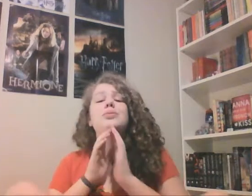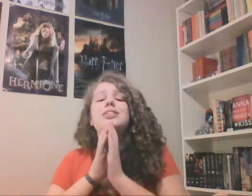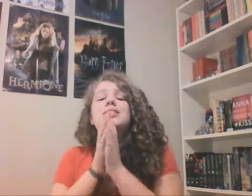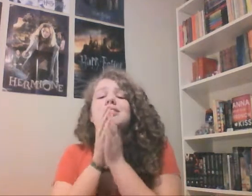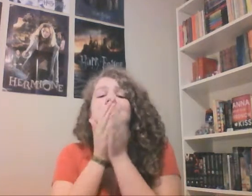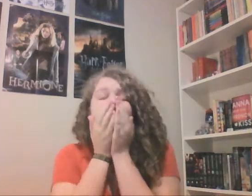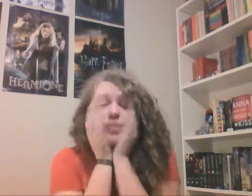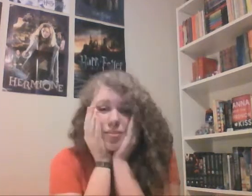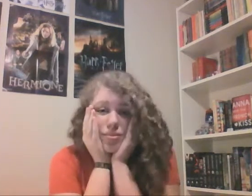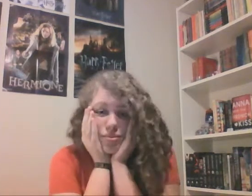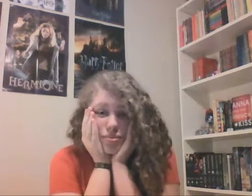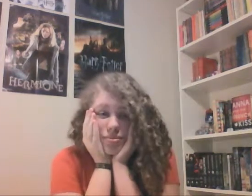was oh